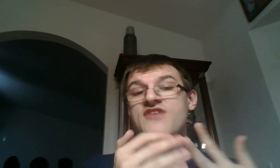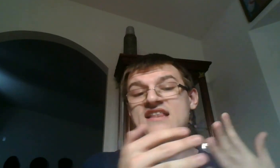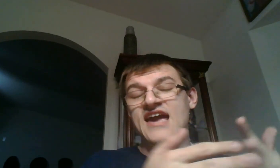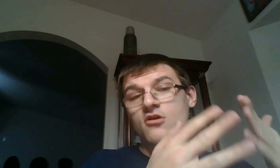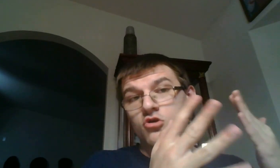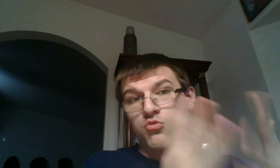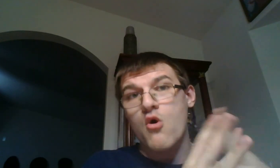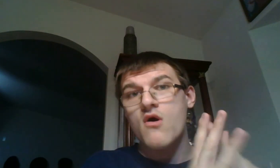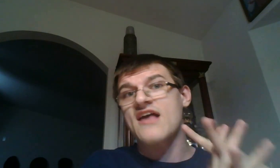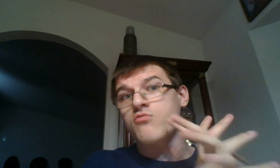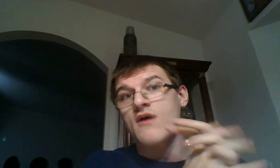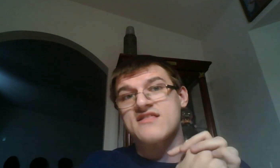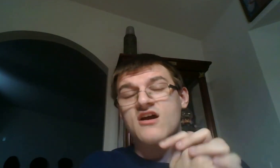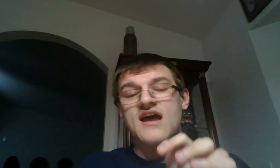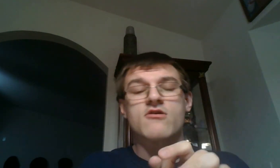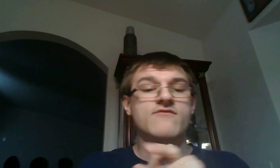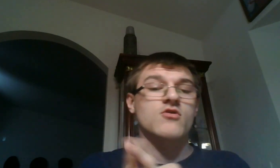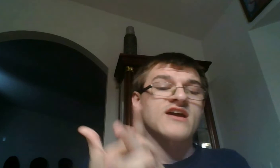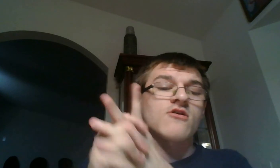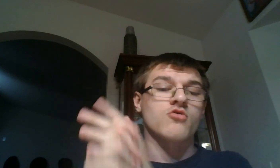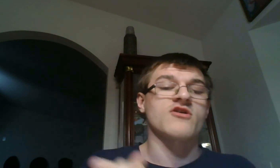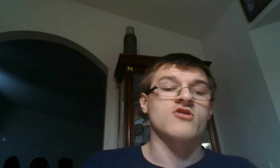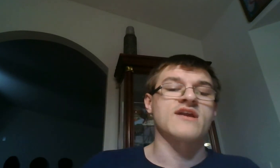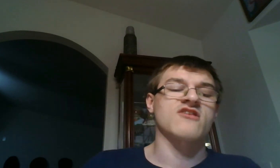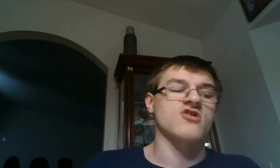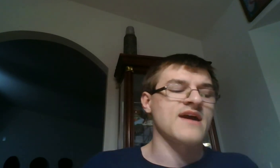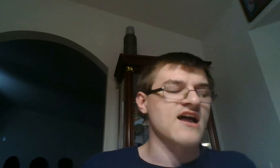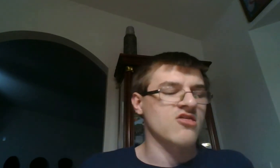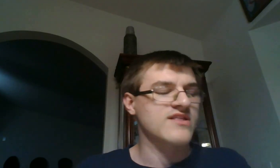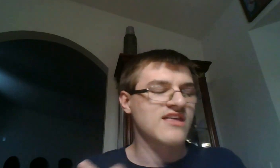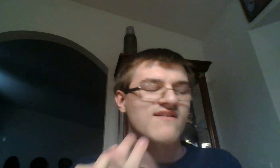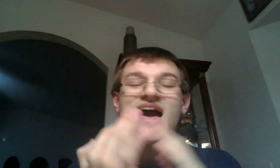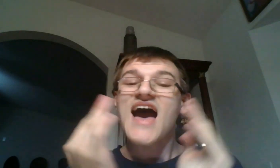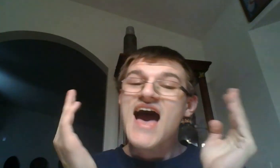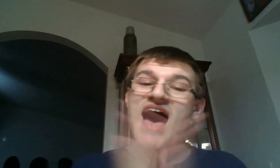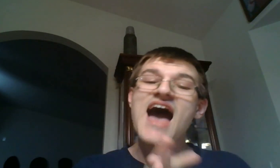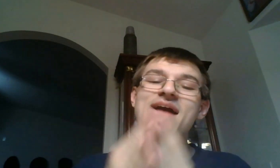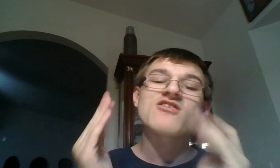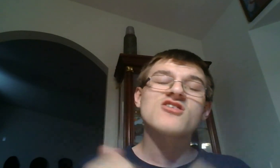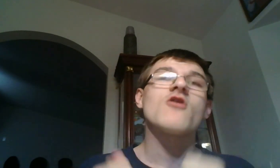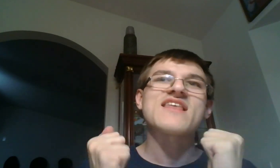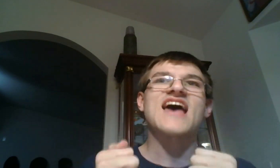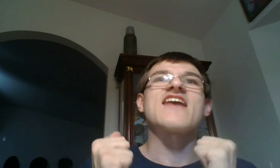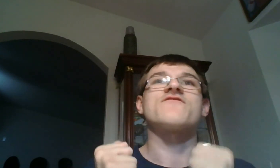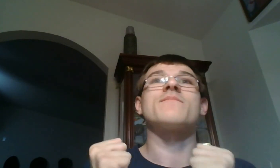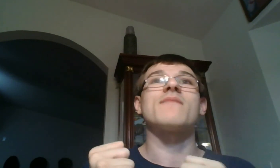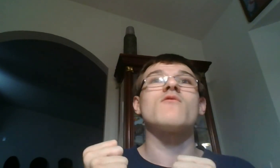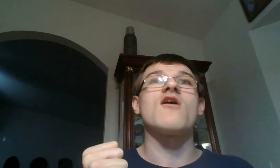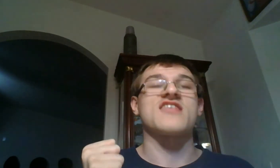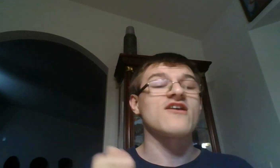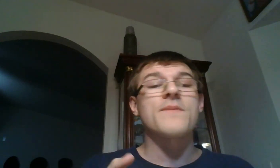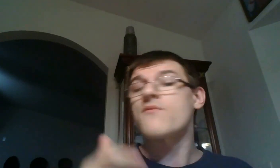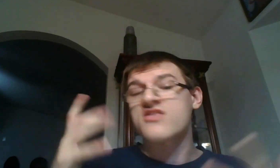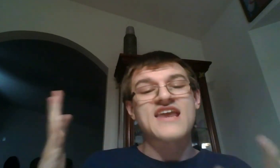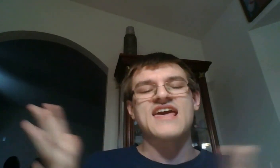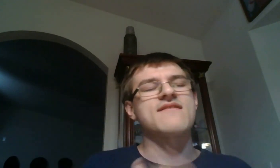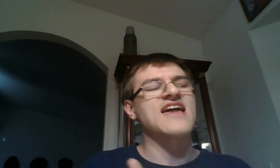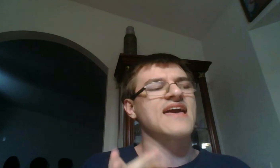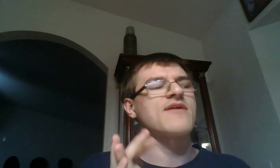Then Daniel Suarez went there. And I don't even know where Daniel Suarez is going next to be honest with you. I am so excited for Bubba Wallace. I know people said that he and Denny Hamlin had